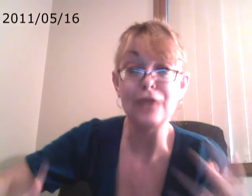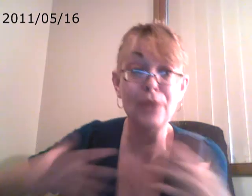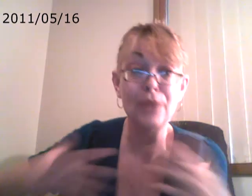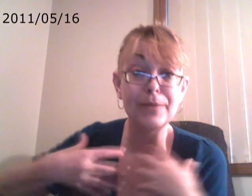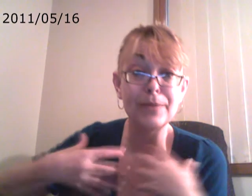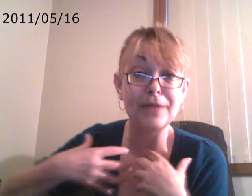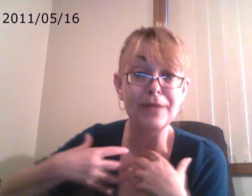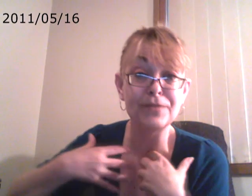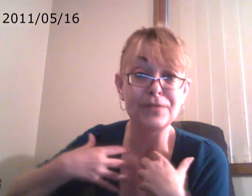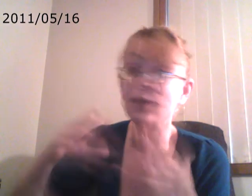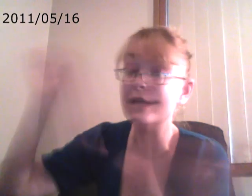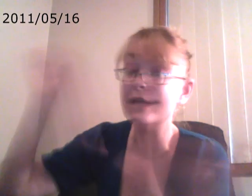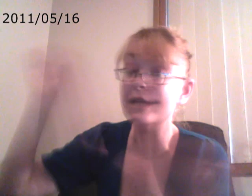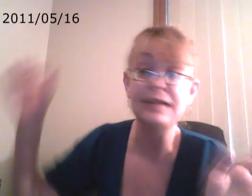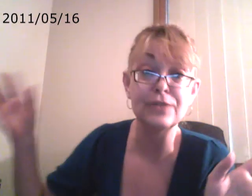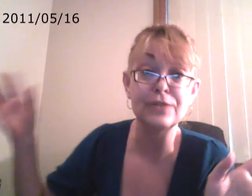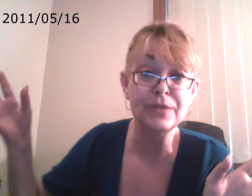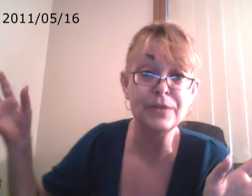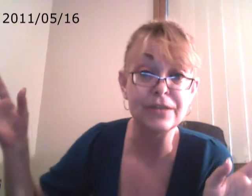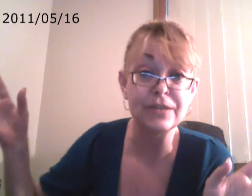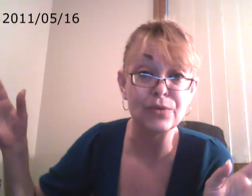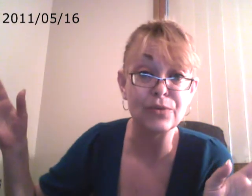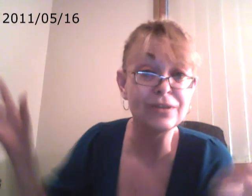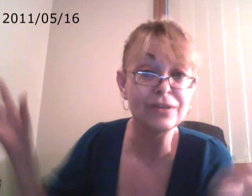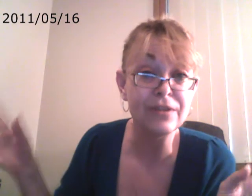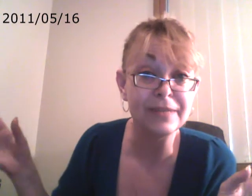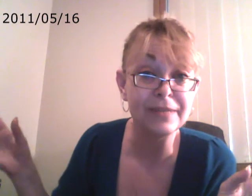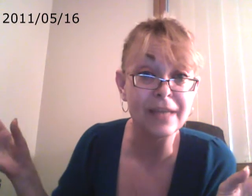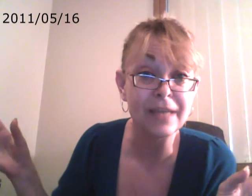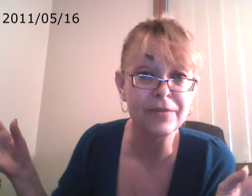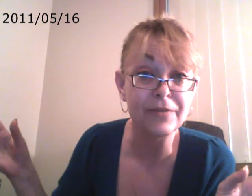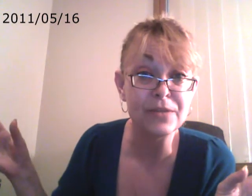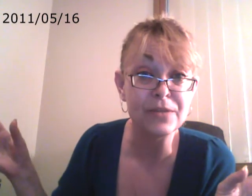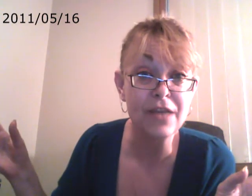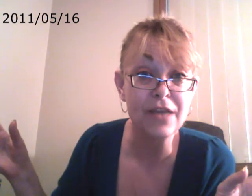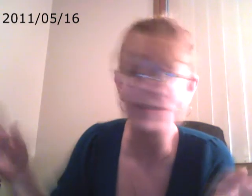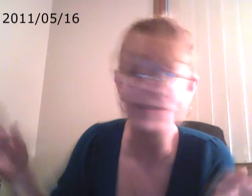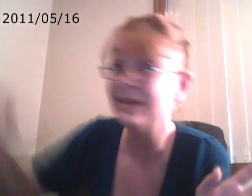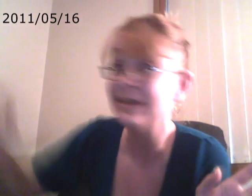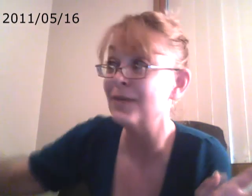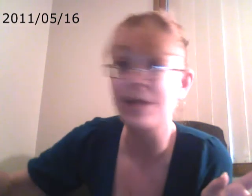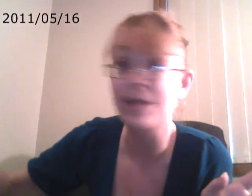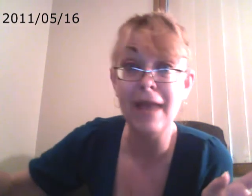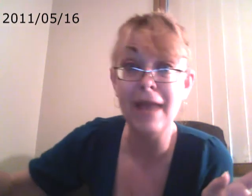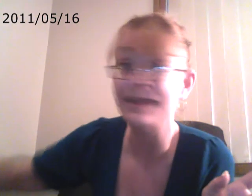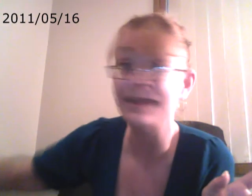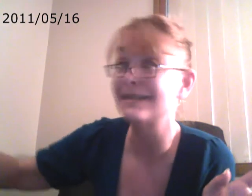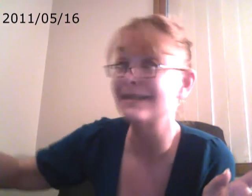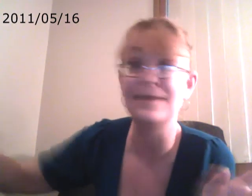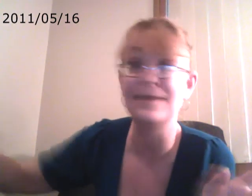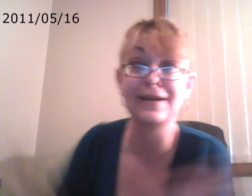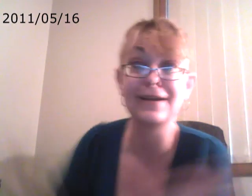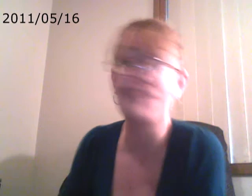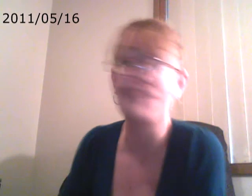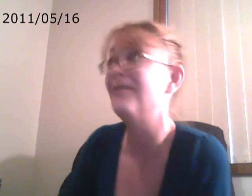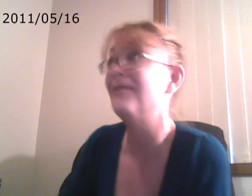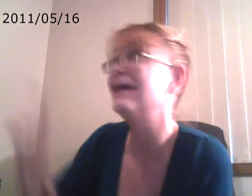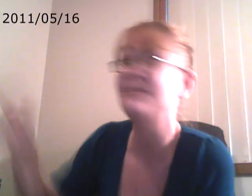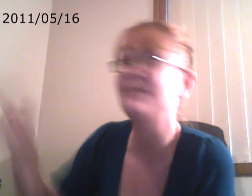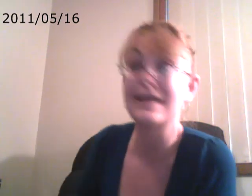problem comes from you. Anything that you experience out in the world is ultimately coming from yourself. So anytime you get mad, that's the time you got to go, oh, I can't be mad at